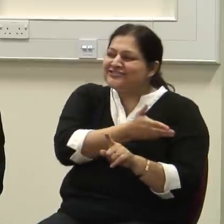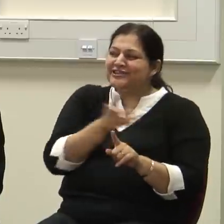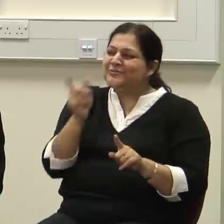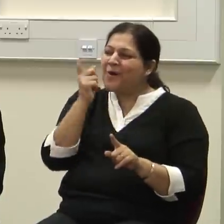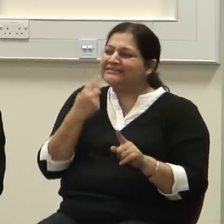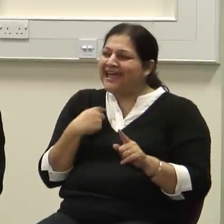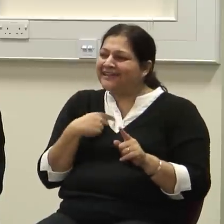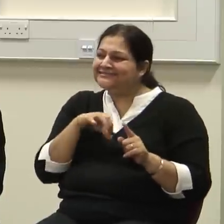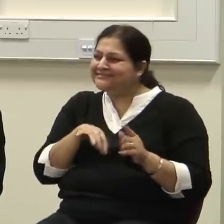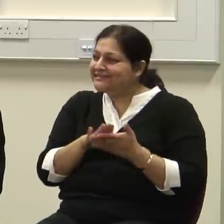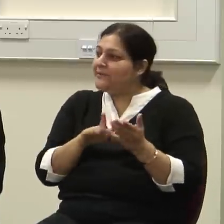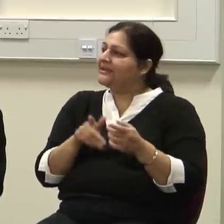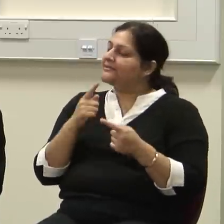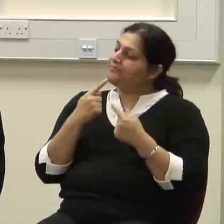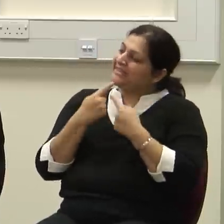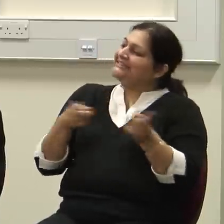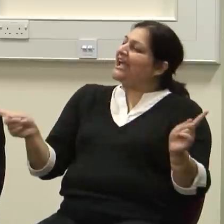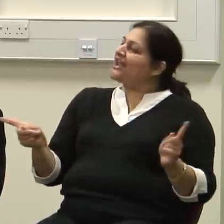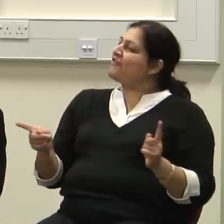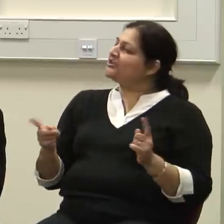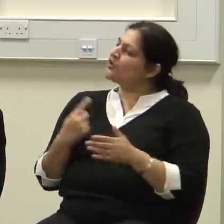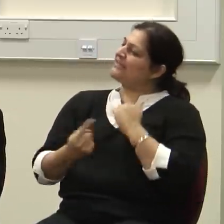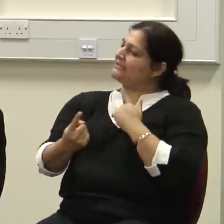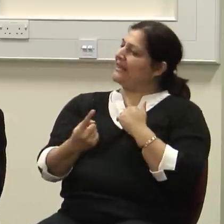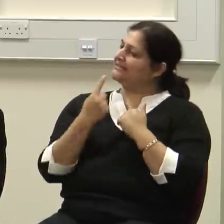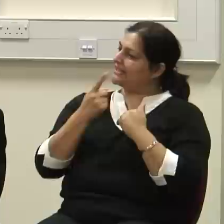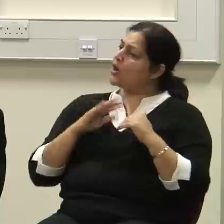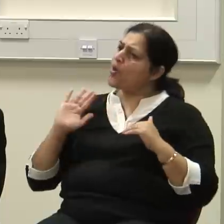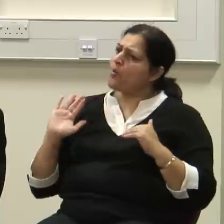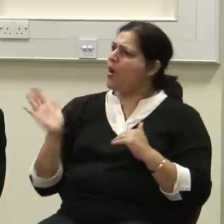The Declaration of Independence says we are all created equal. Of course, they had slaves.